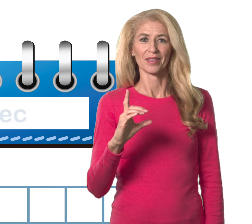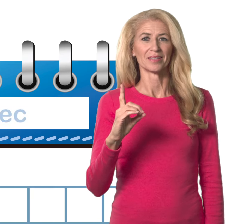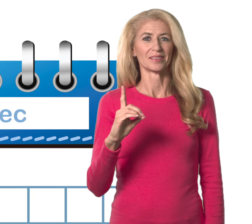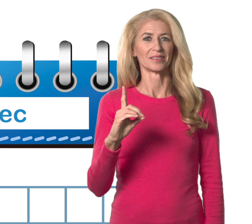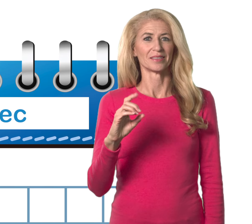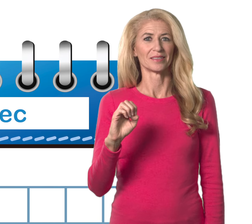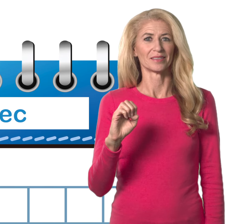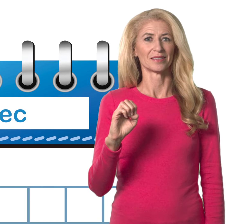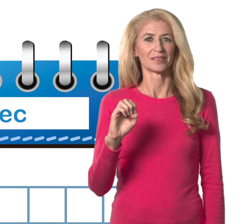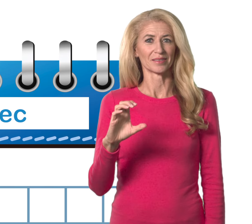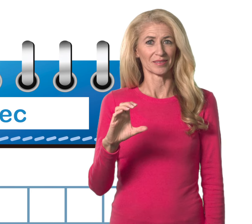December